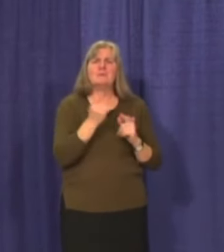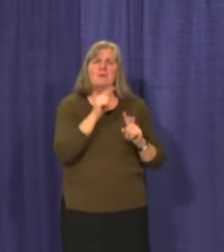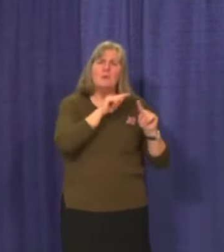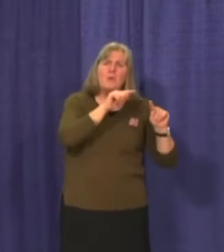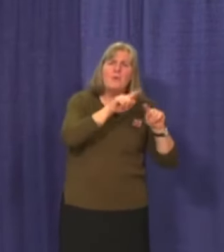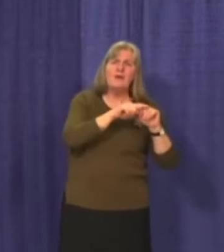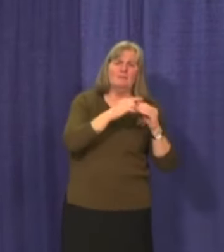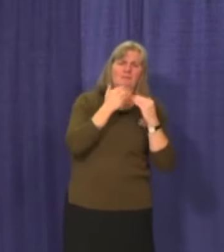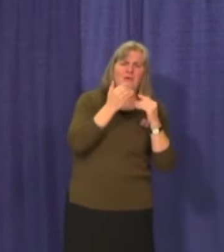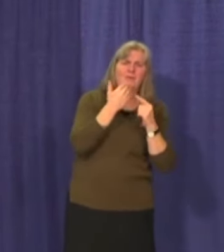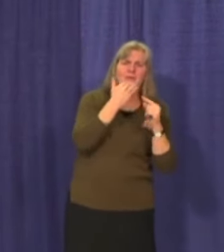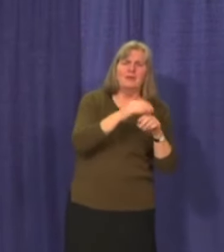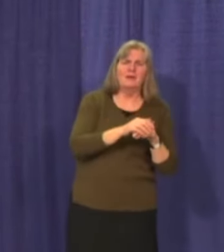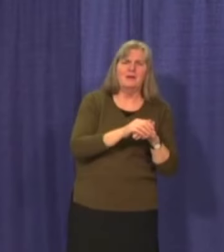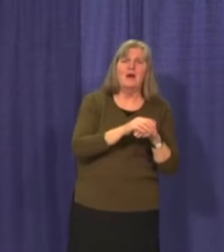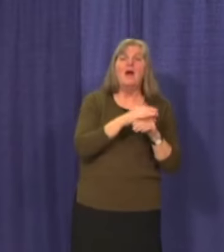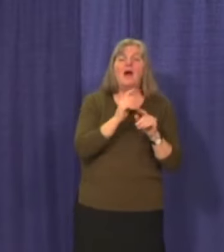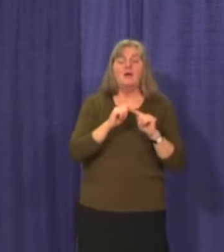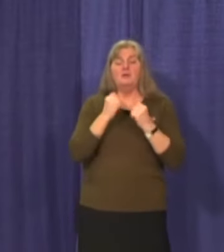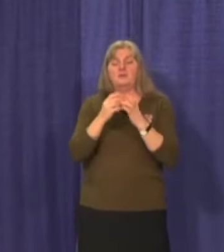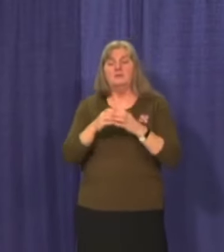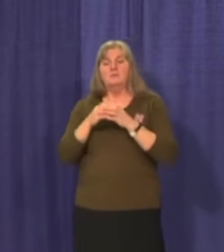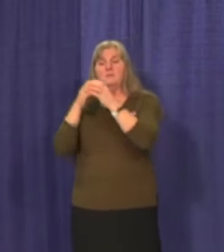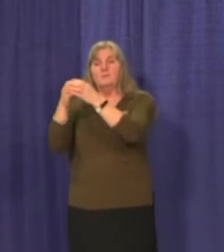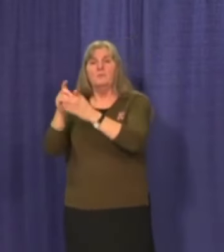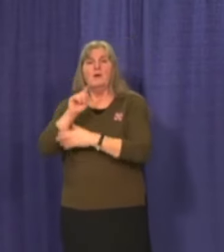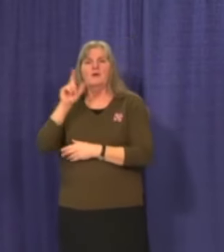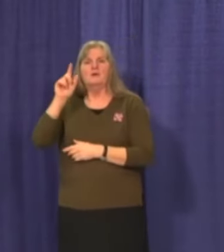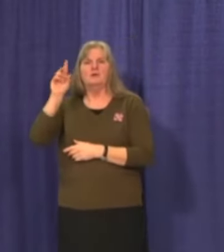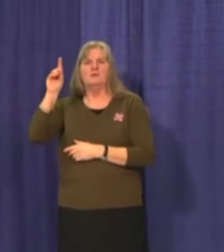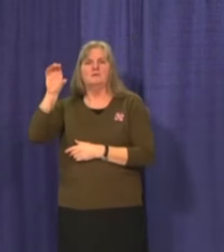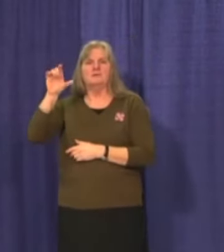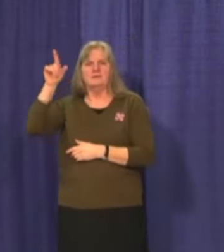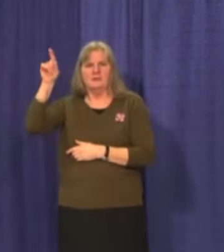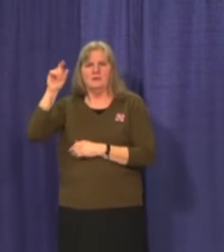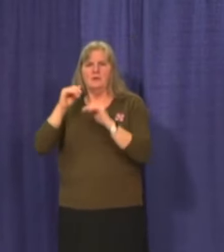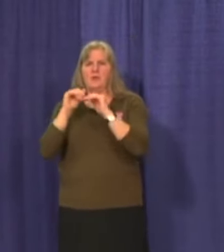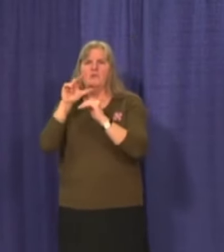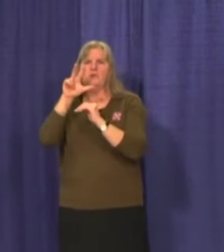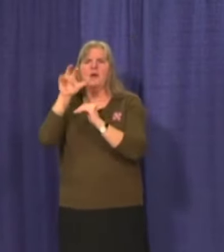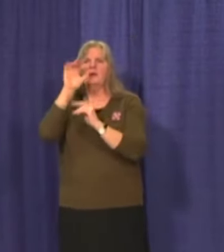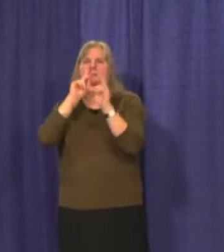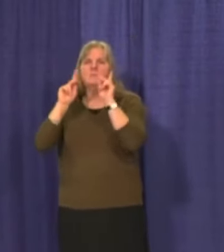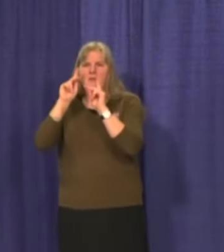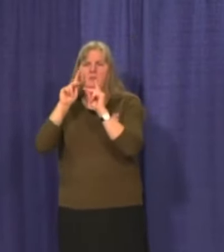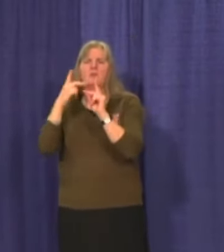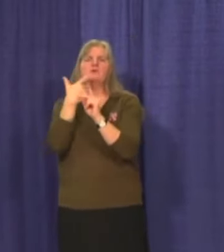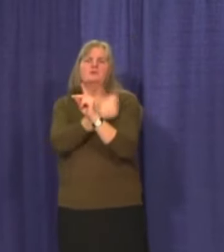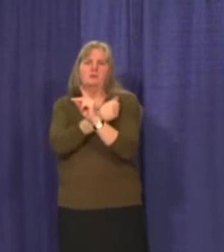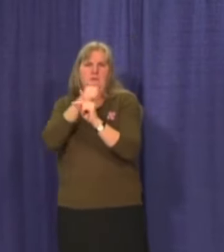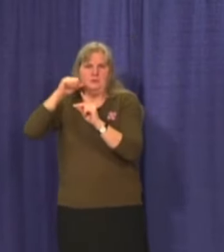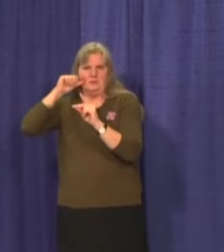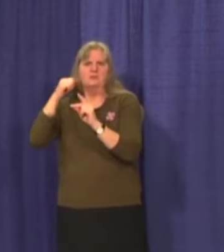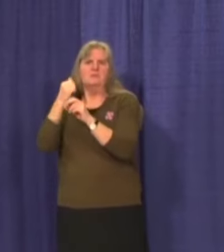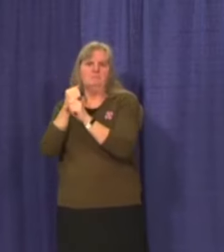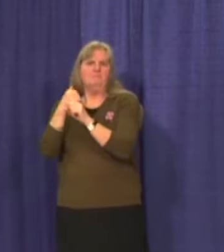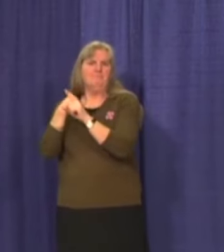other mobile team is in Dawson City this week. More than 300 Dawsonites got their shots yesterday.